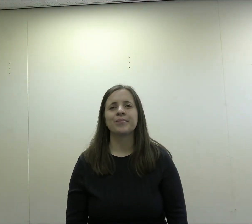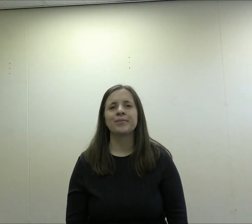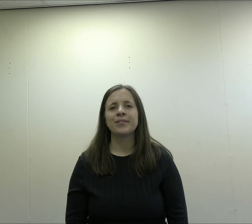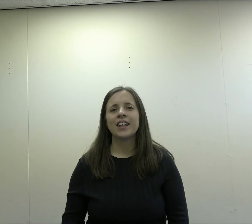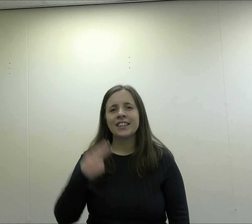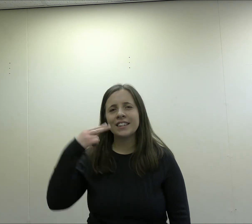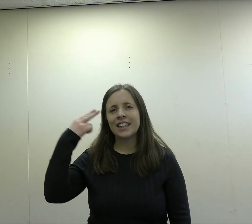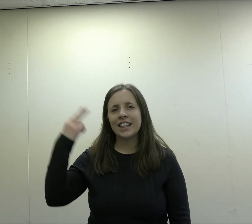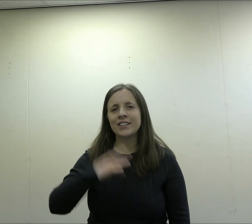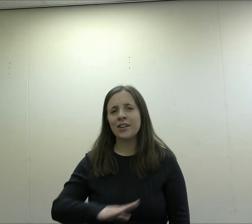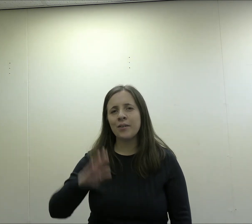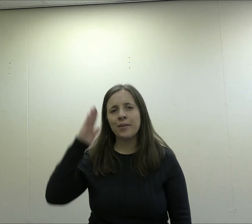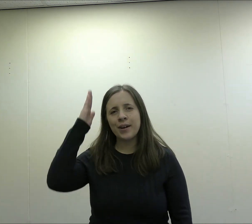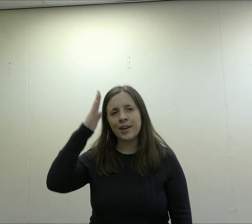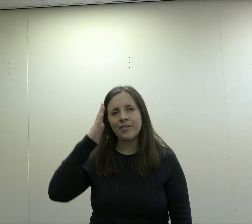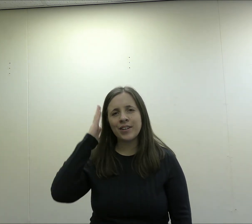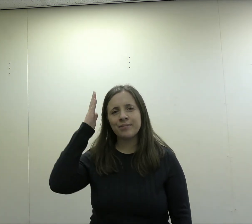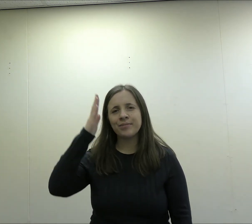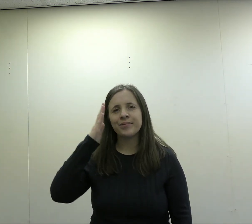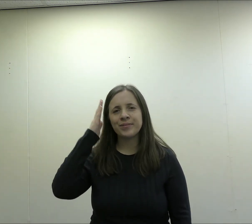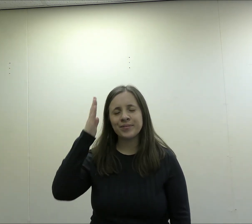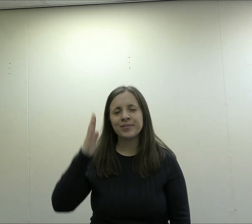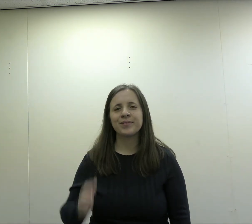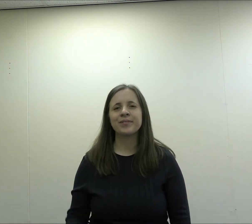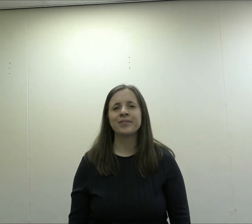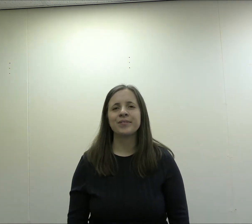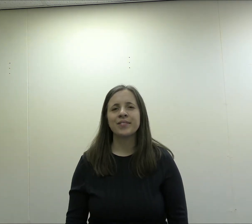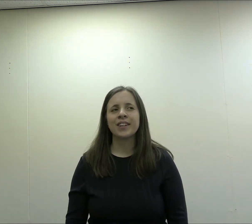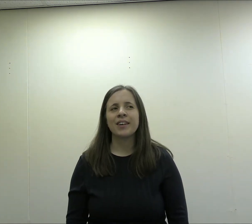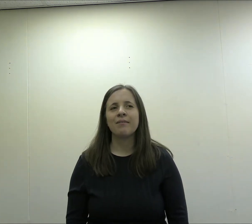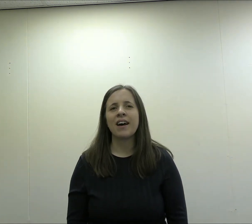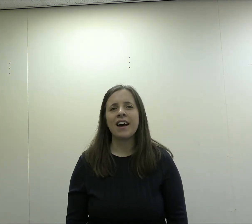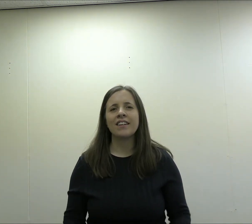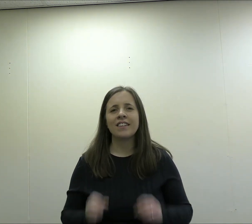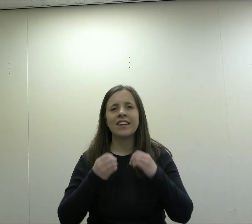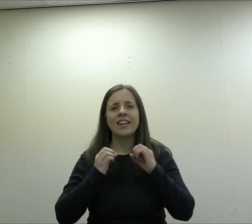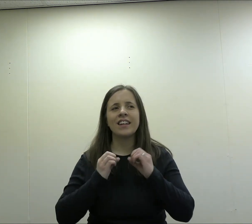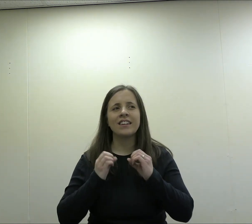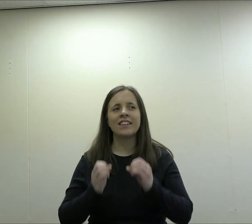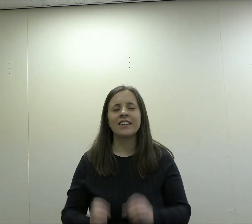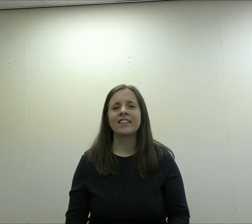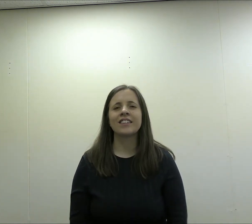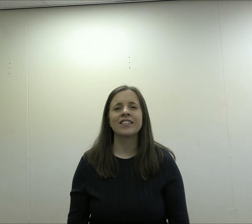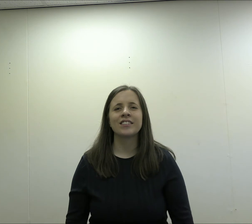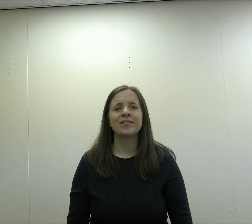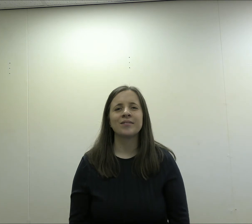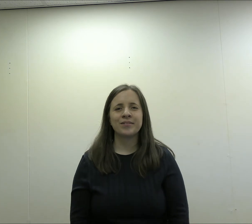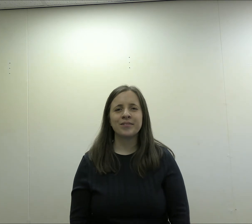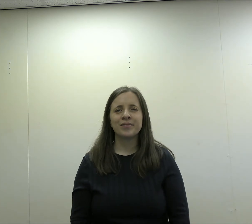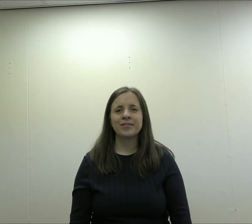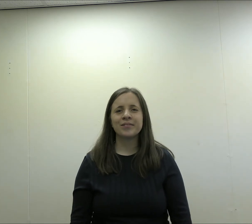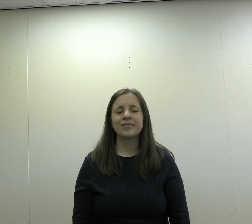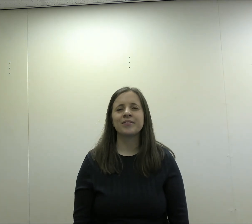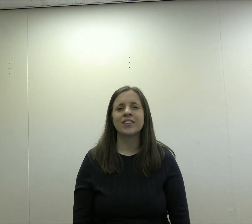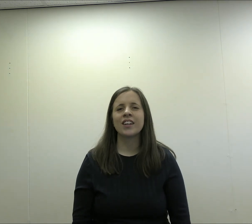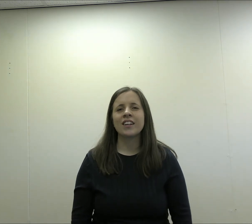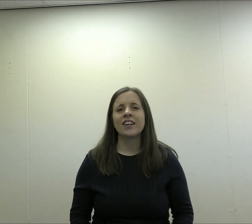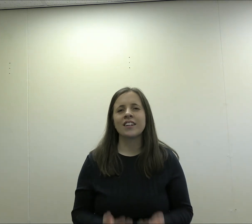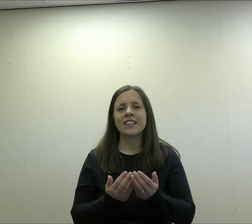Singing don't worry about a thing Girl